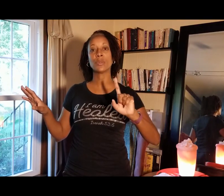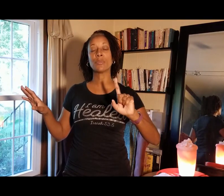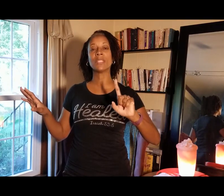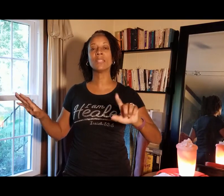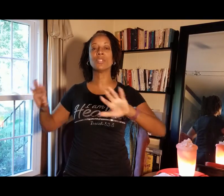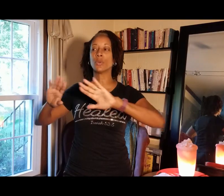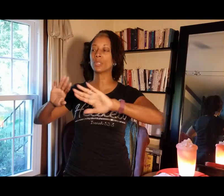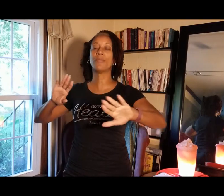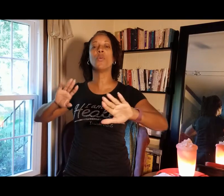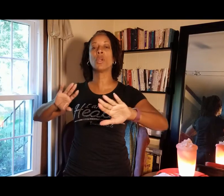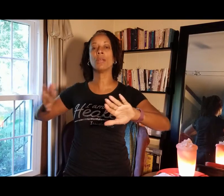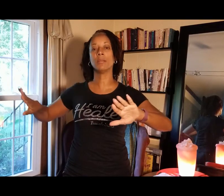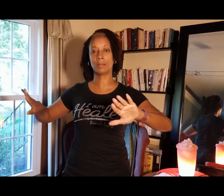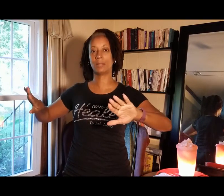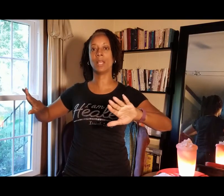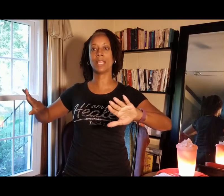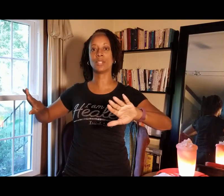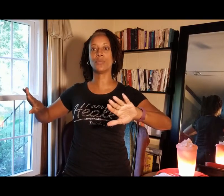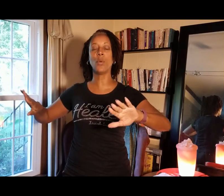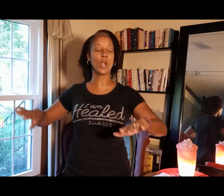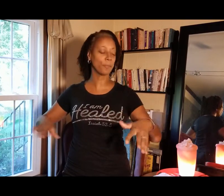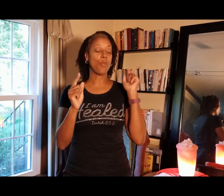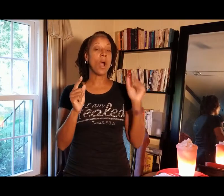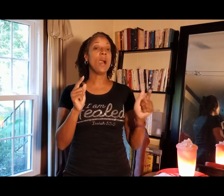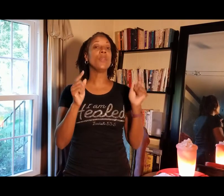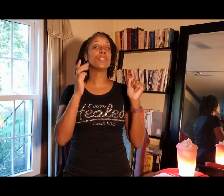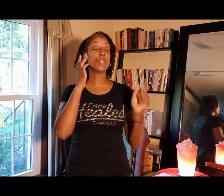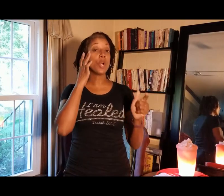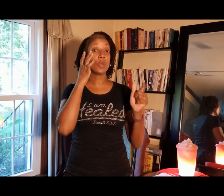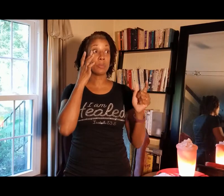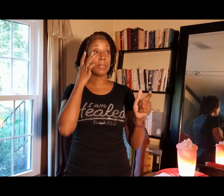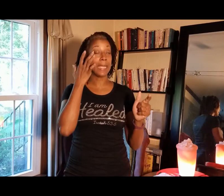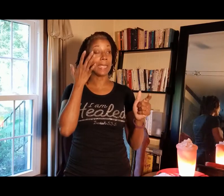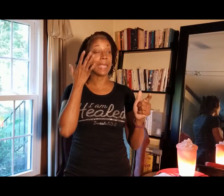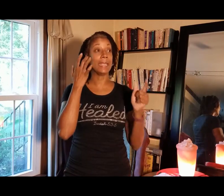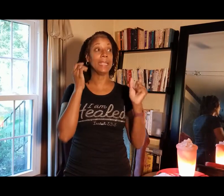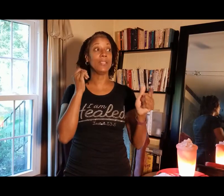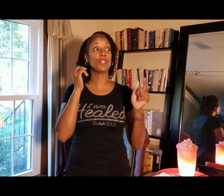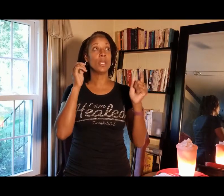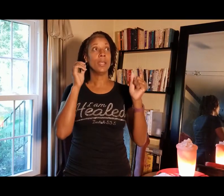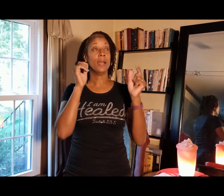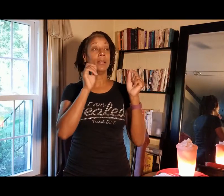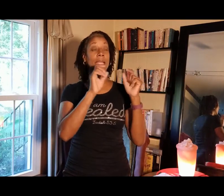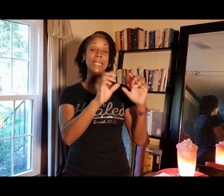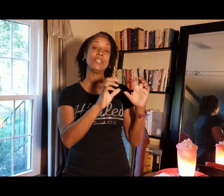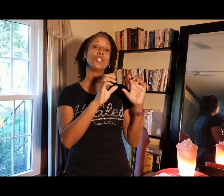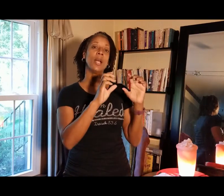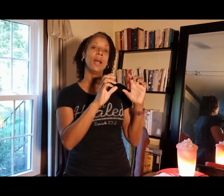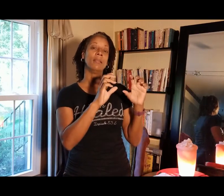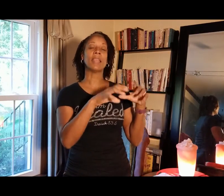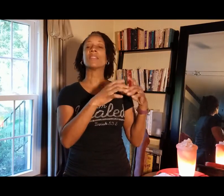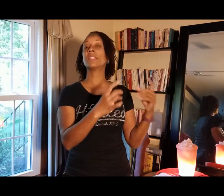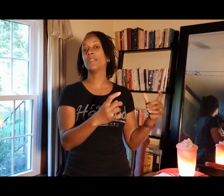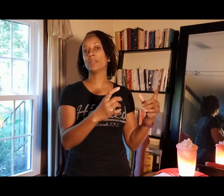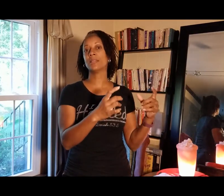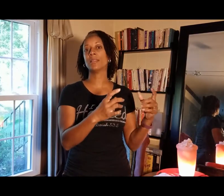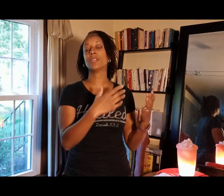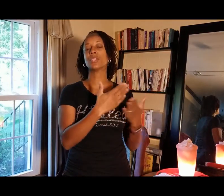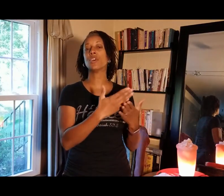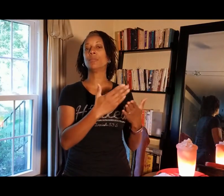was missing. So it was four against four. While the song was playing and each, each, uh, like the sevens, the song